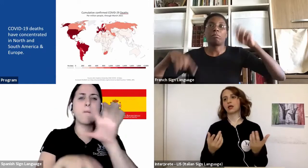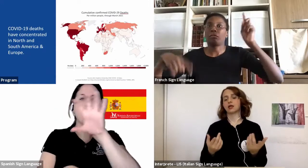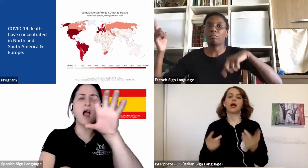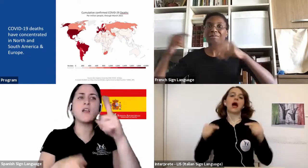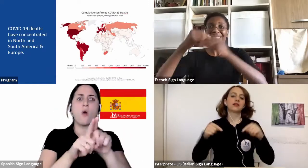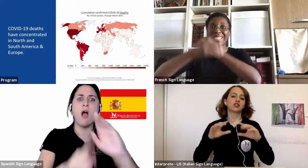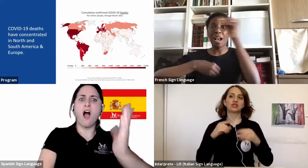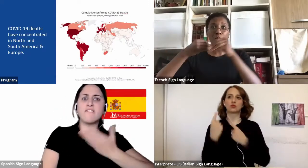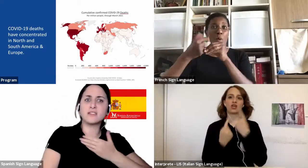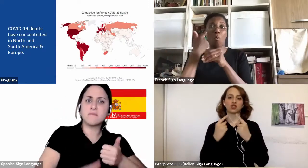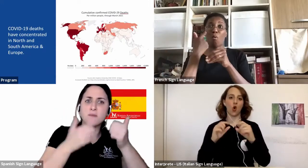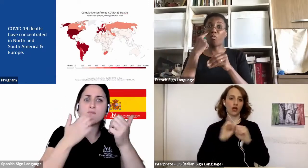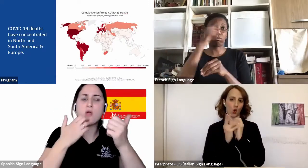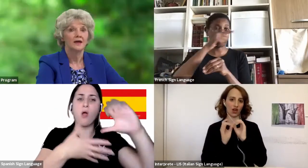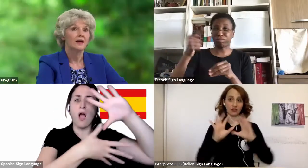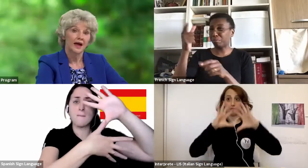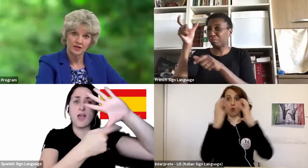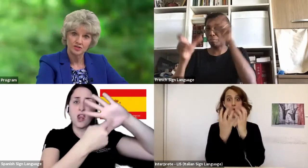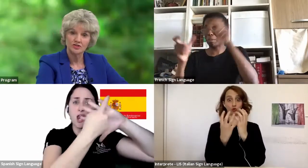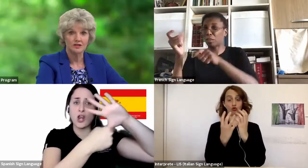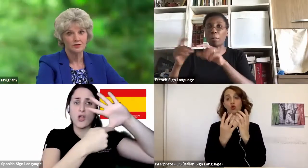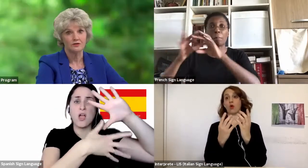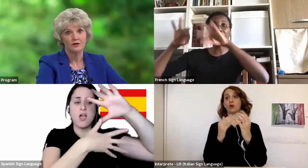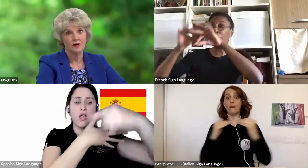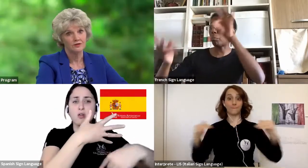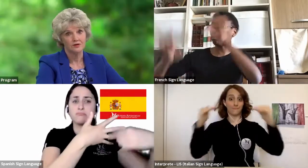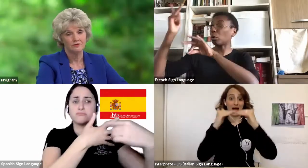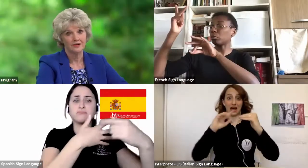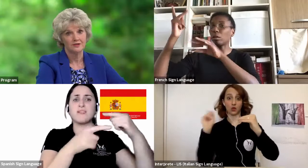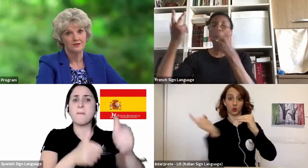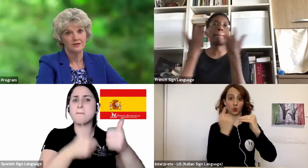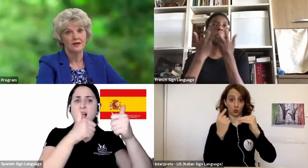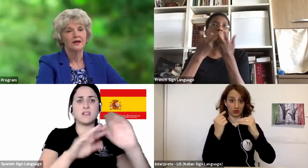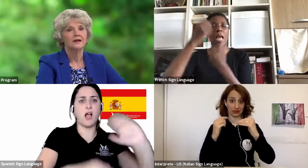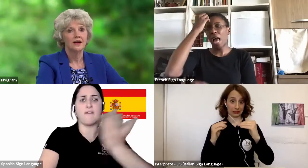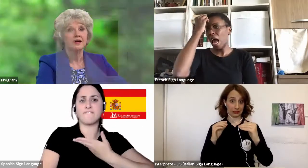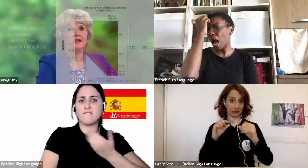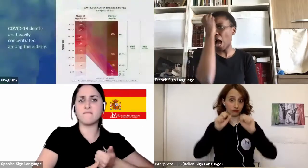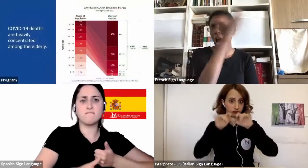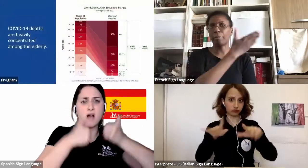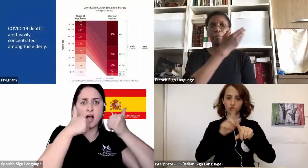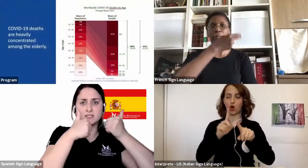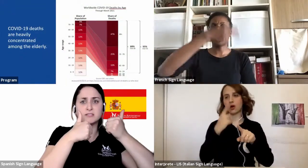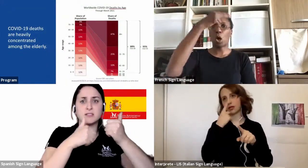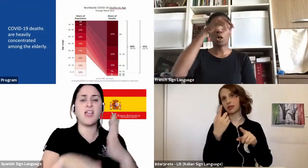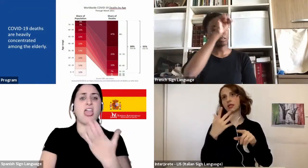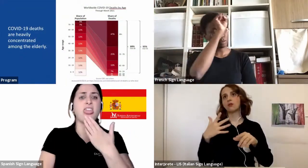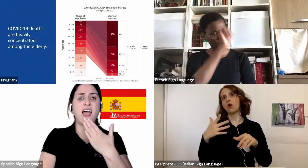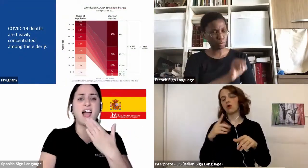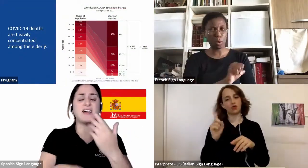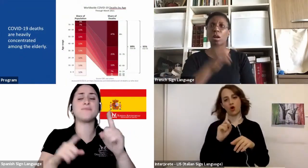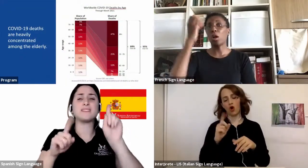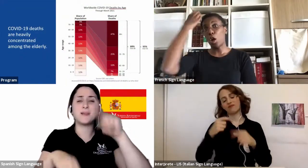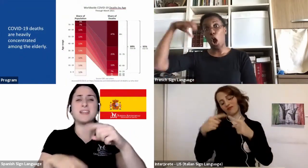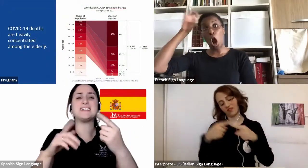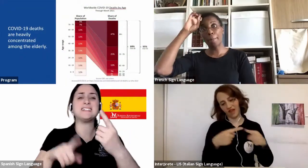Europe have been the hardest hit. Age and gender are also factors. 95% of COVID-19